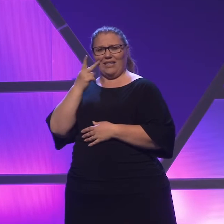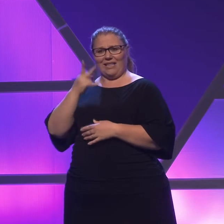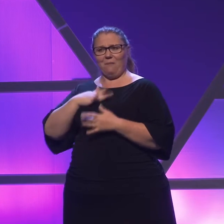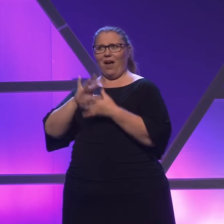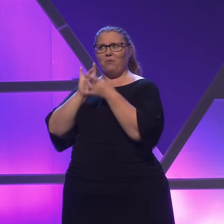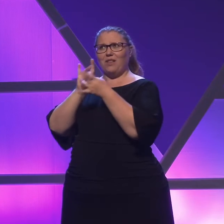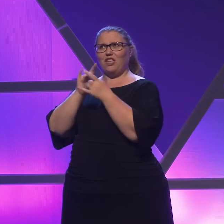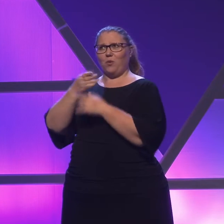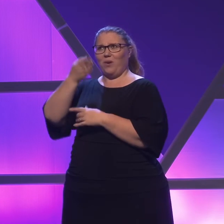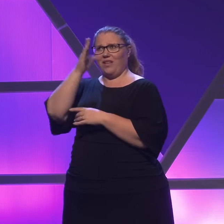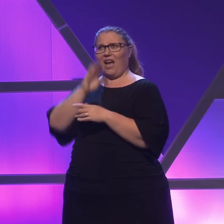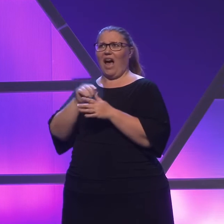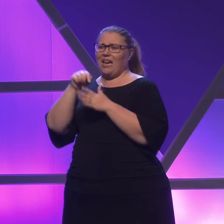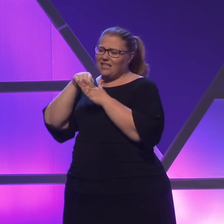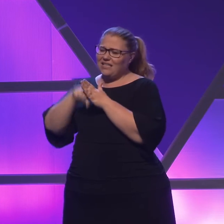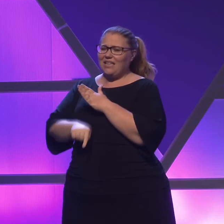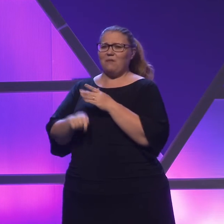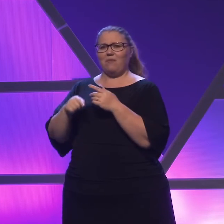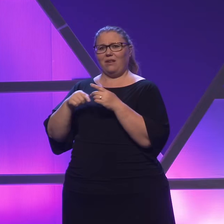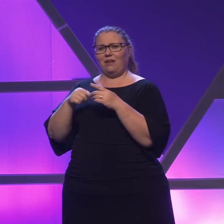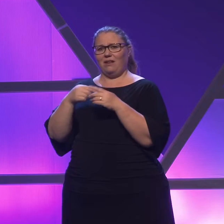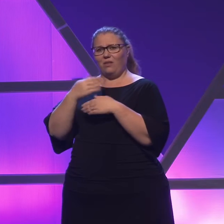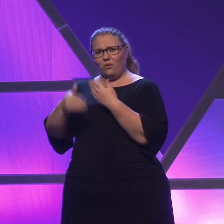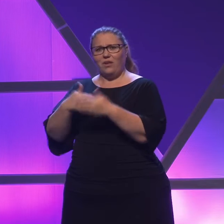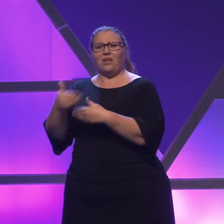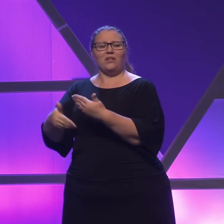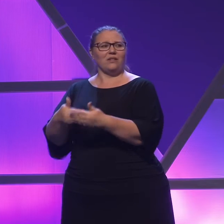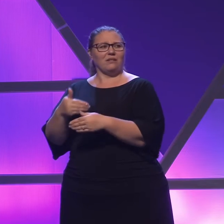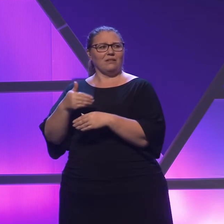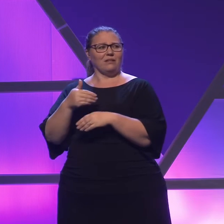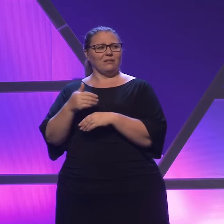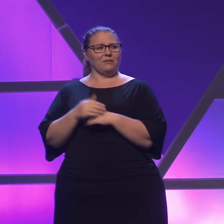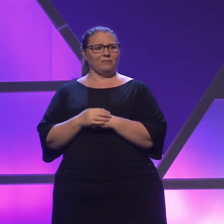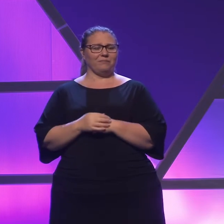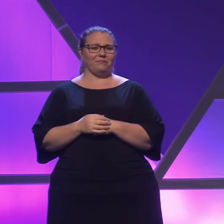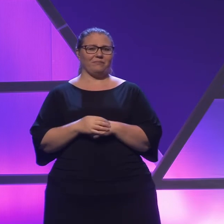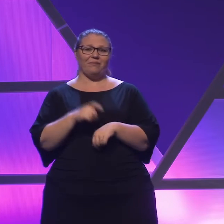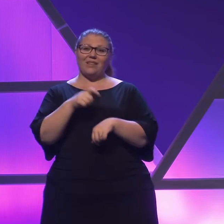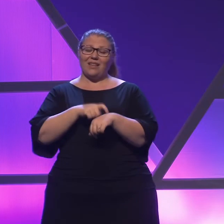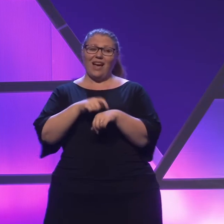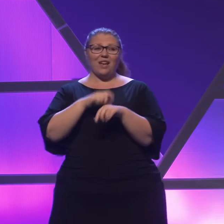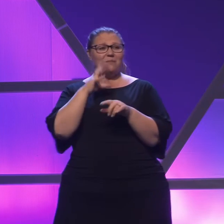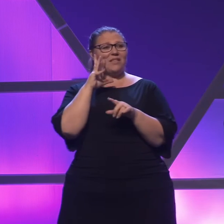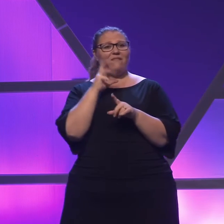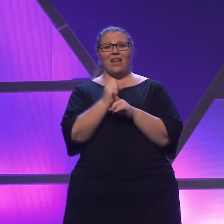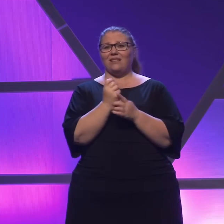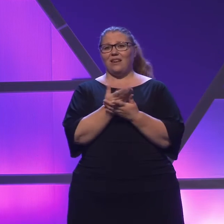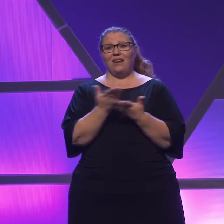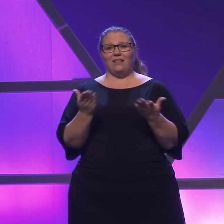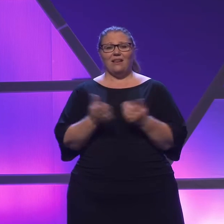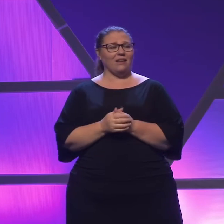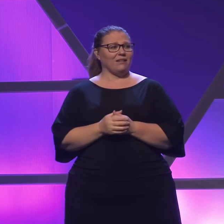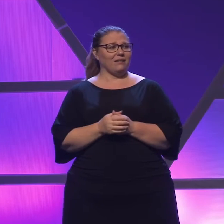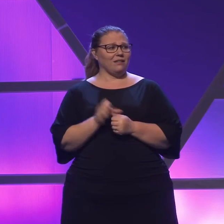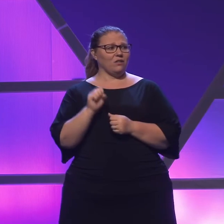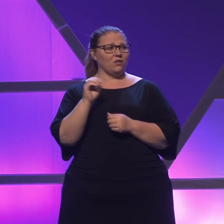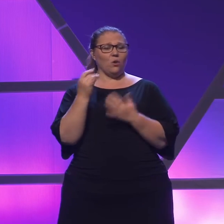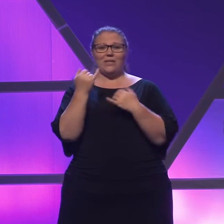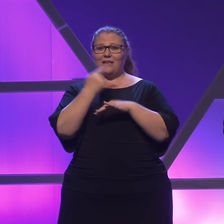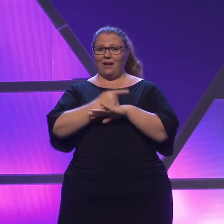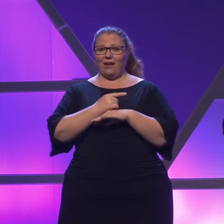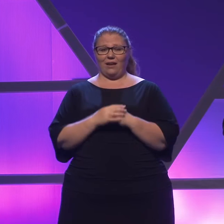with God has deepened over the years? Time. It's a fascinating thing. And so today,